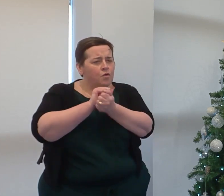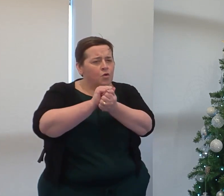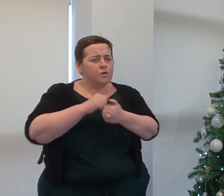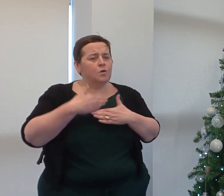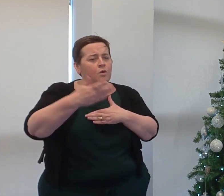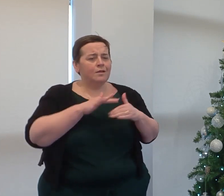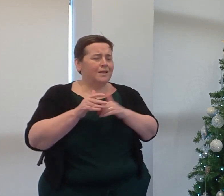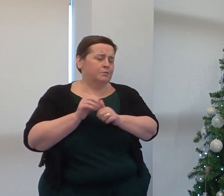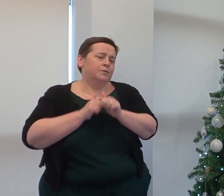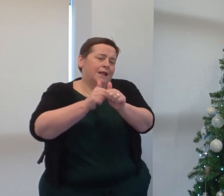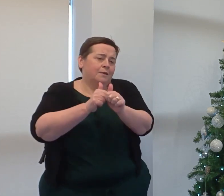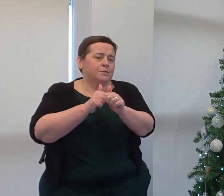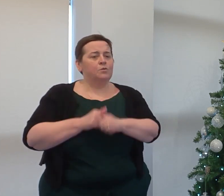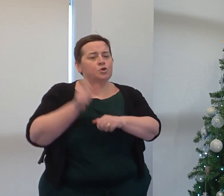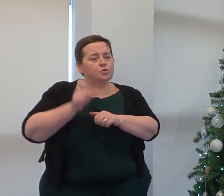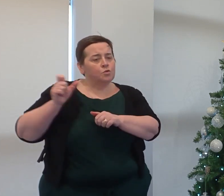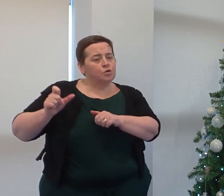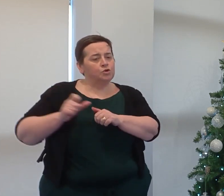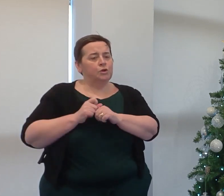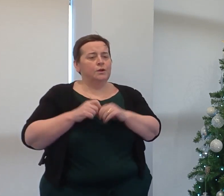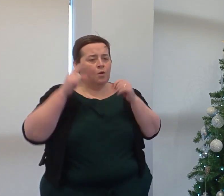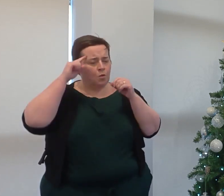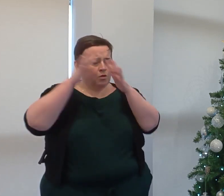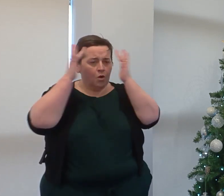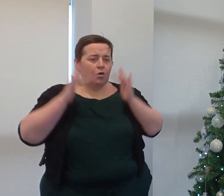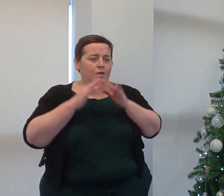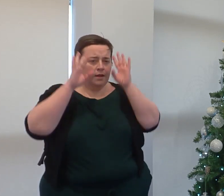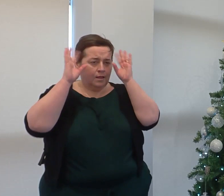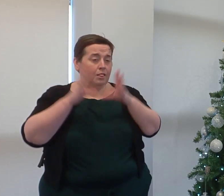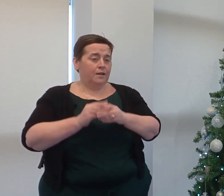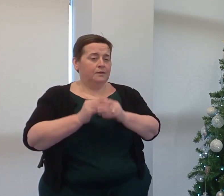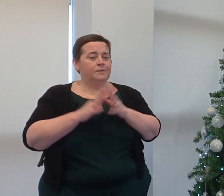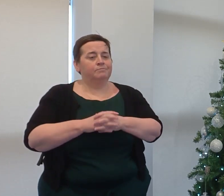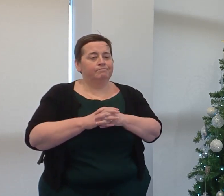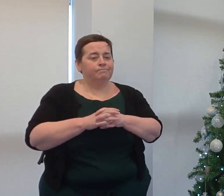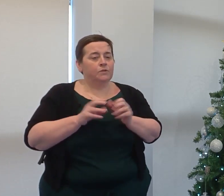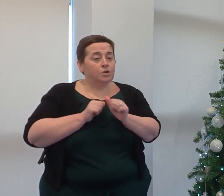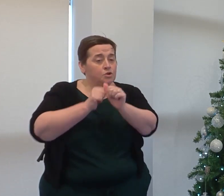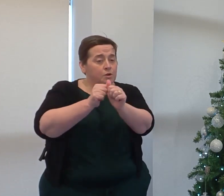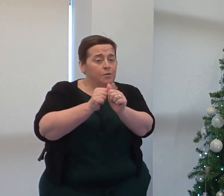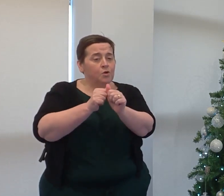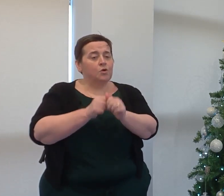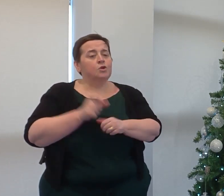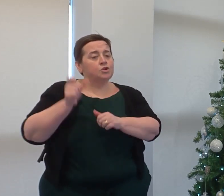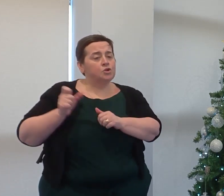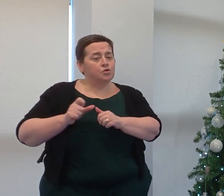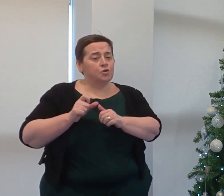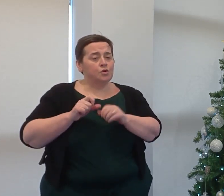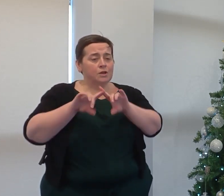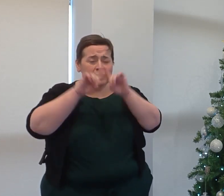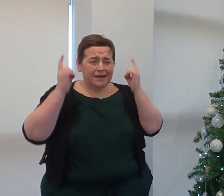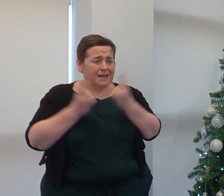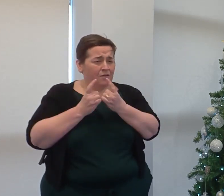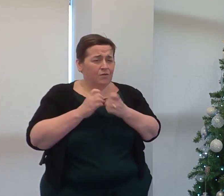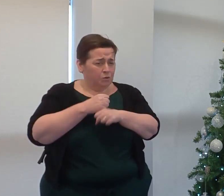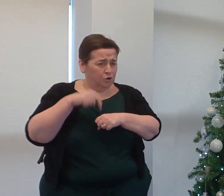-term loan laptops to help support students with blended learning. Supporting students is central to everything we do